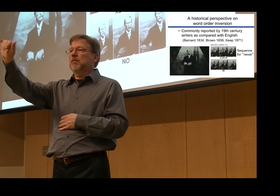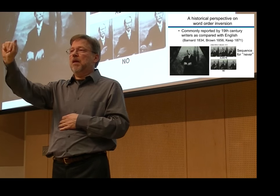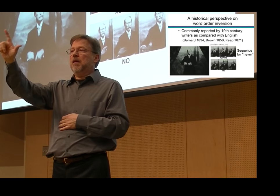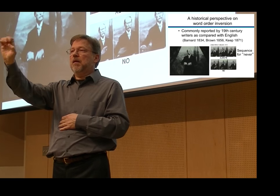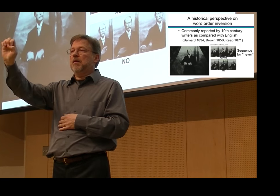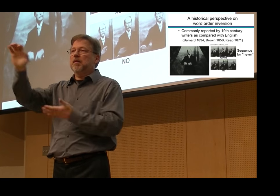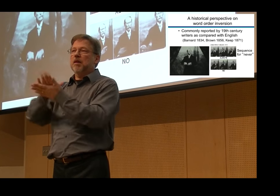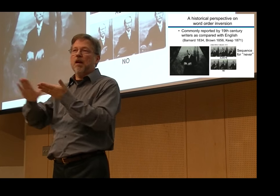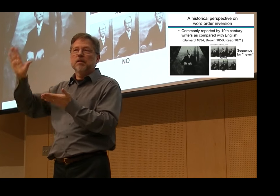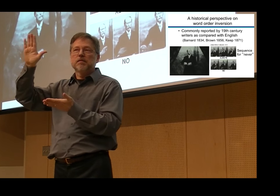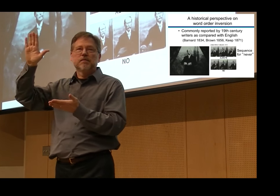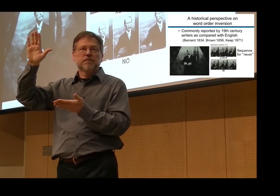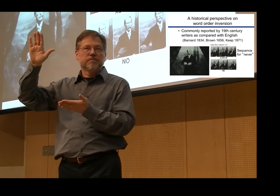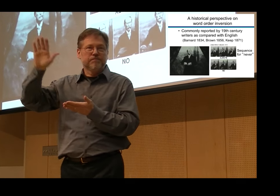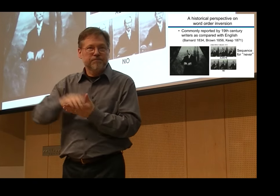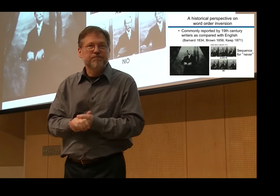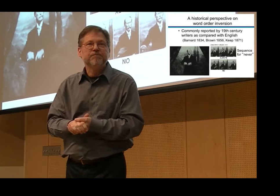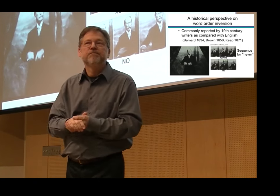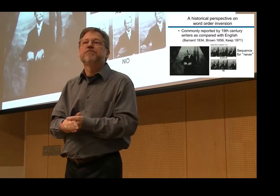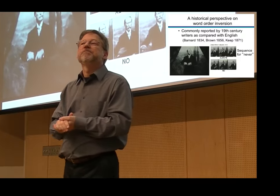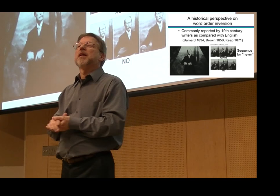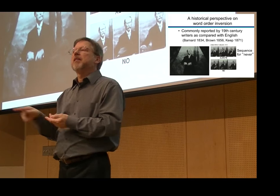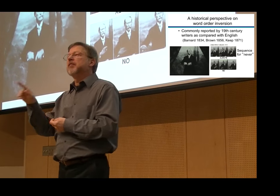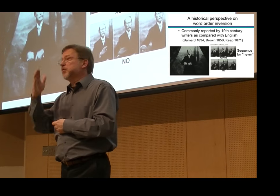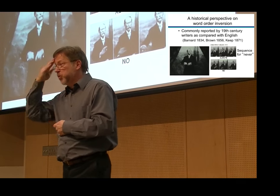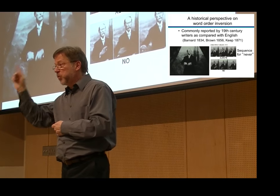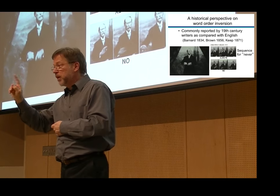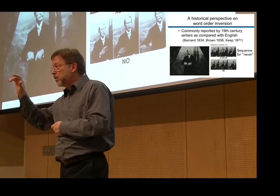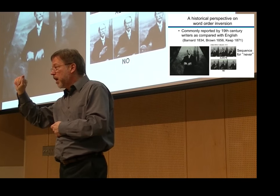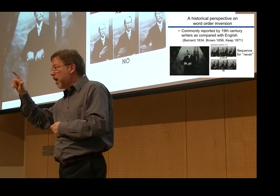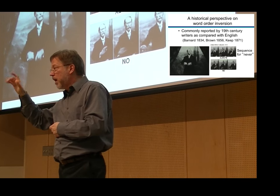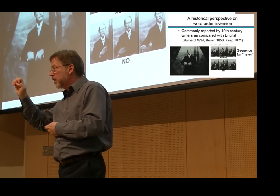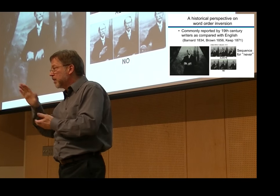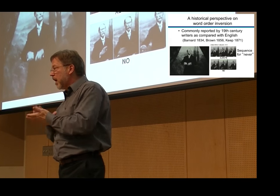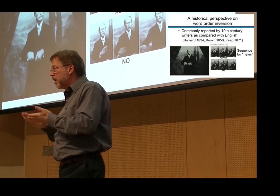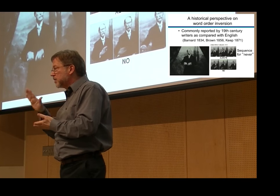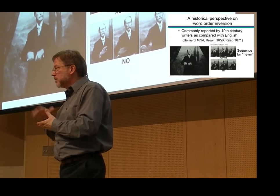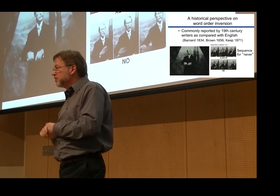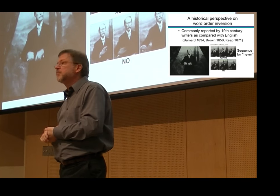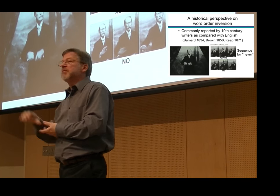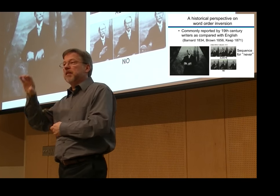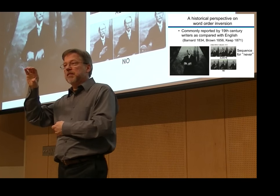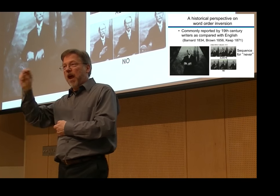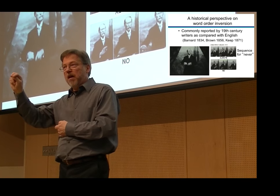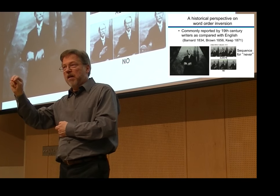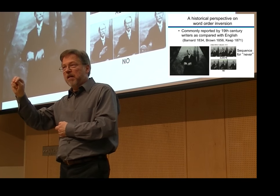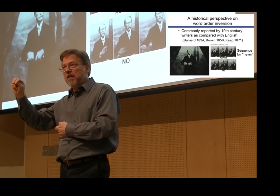Brown, and Keep, who did research and wrote about sign language. They all were graduates